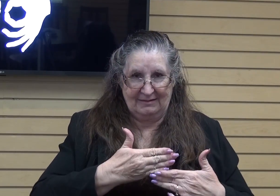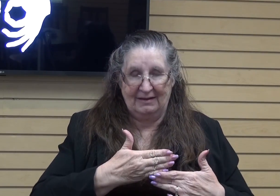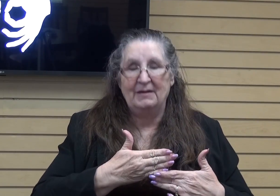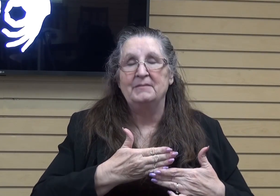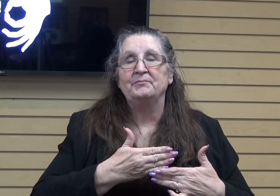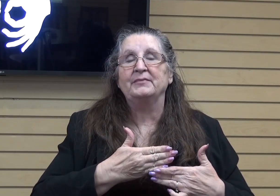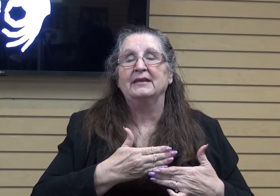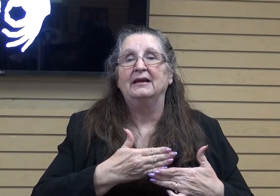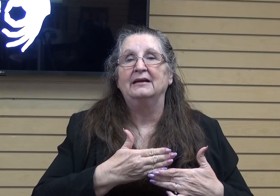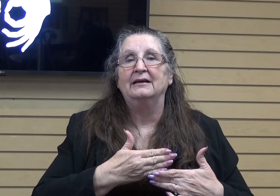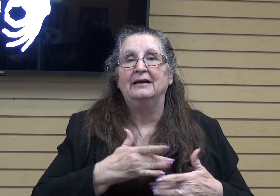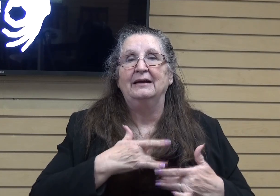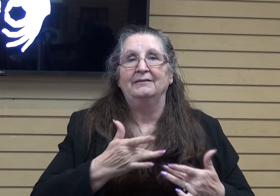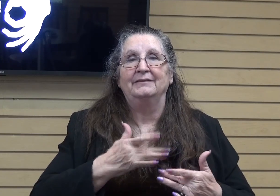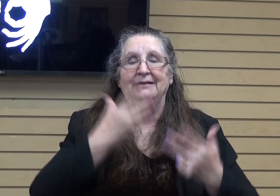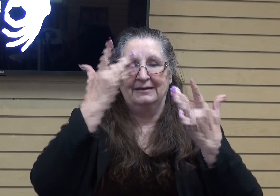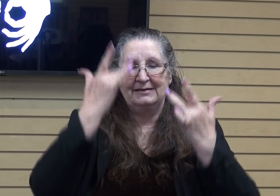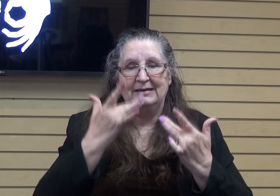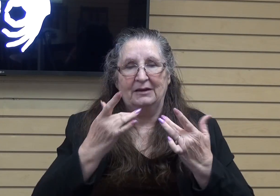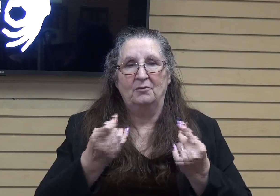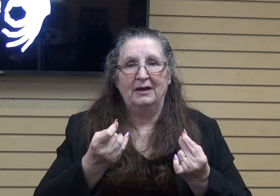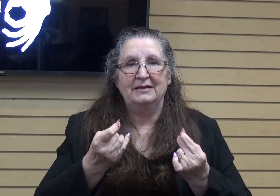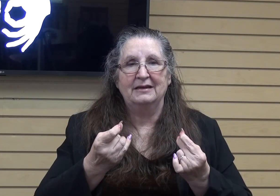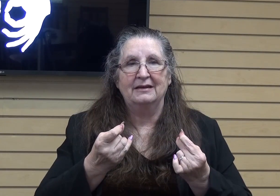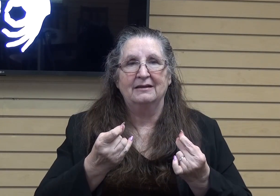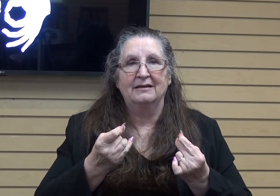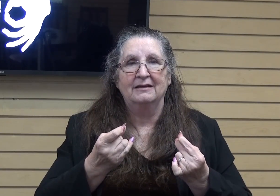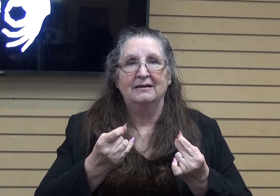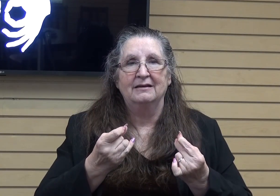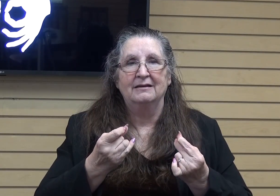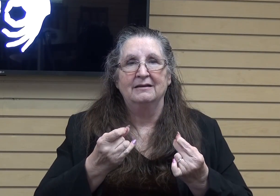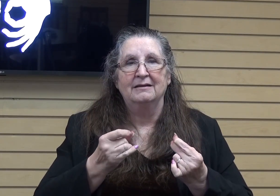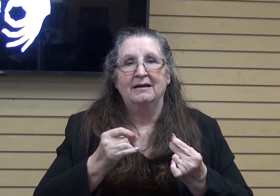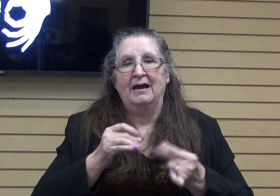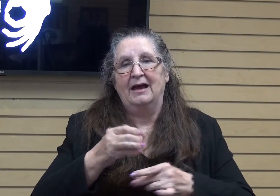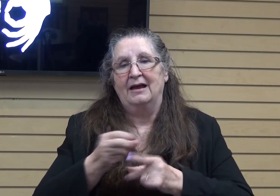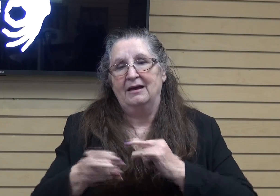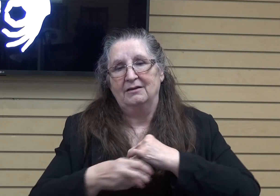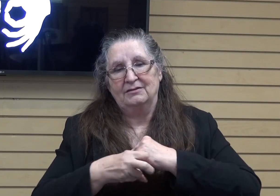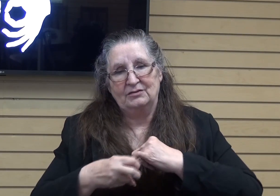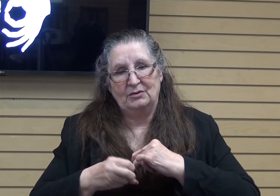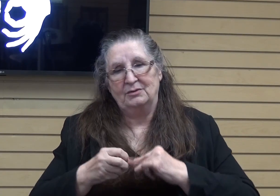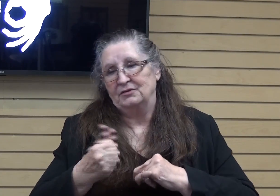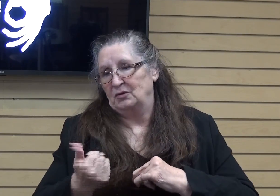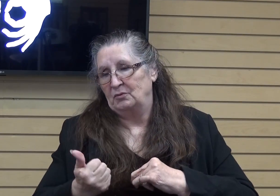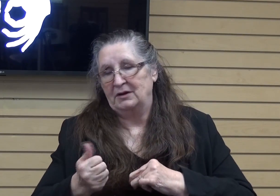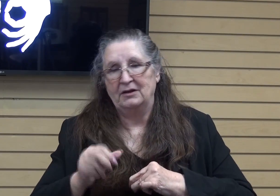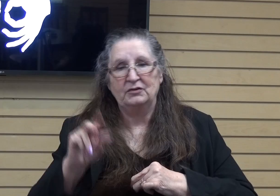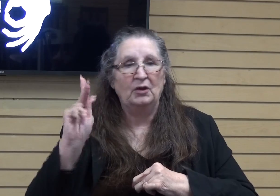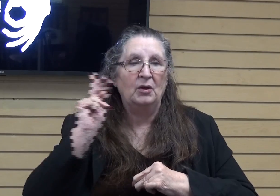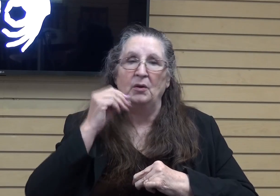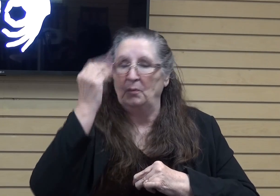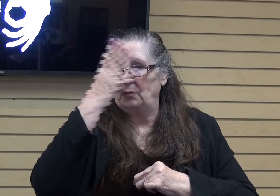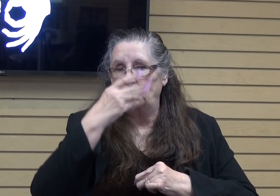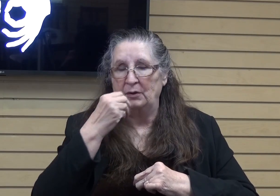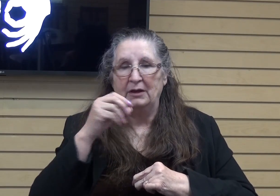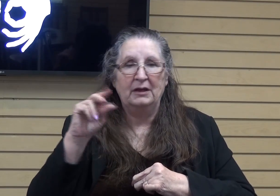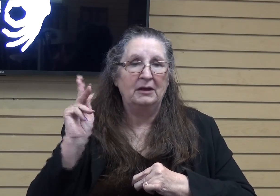feeling sad in what I did, took somebody else's pretty purple pin that they want to use. I've been so blessed